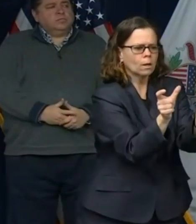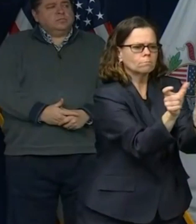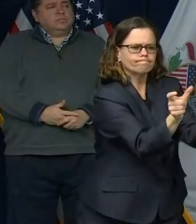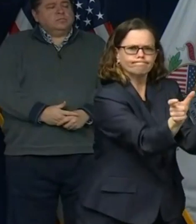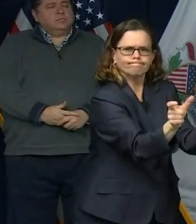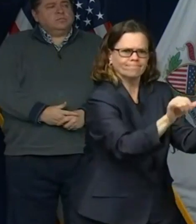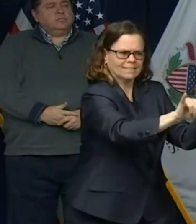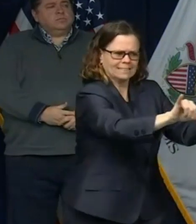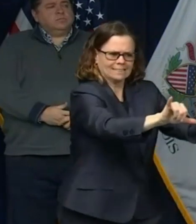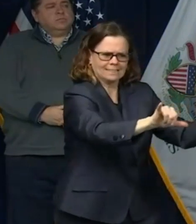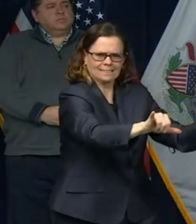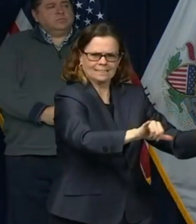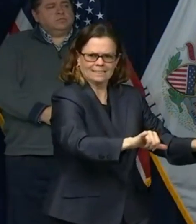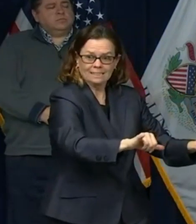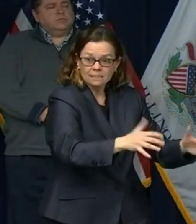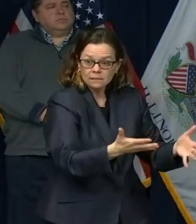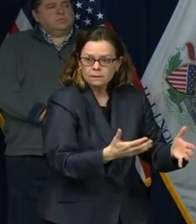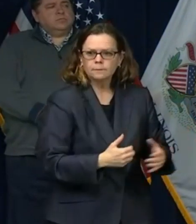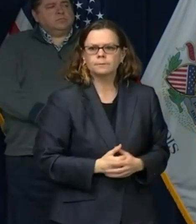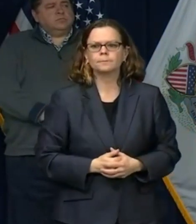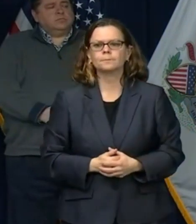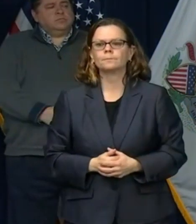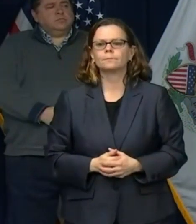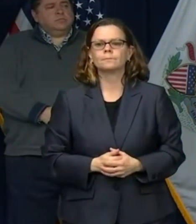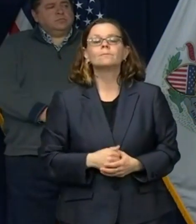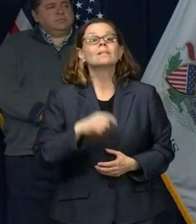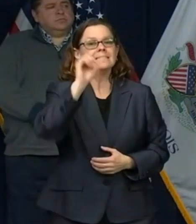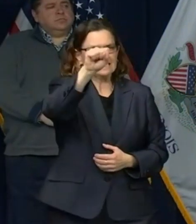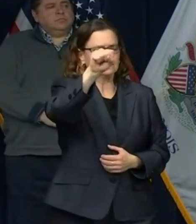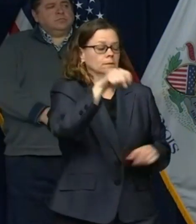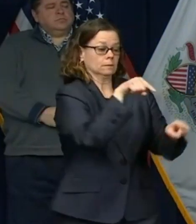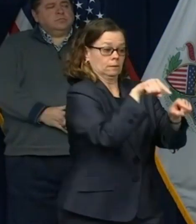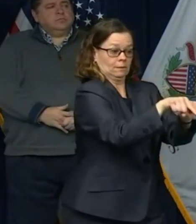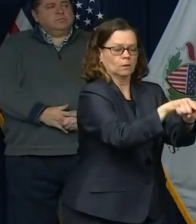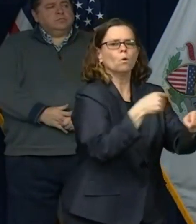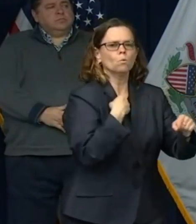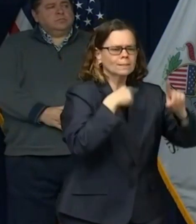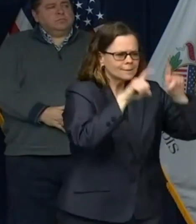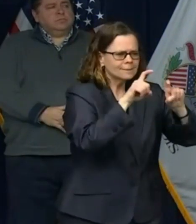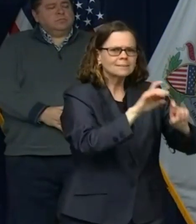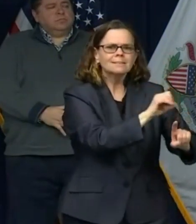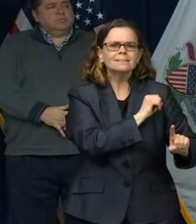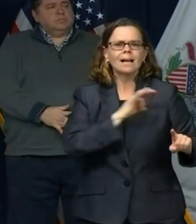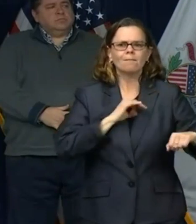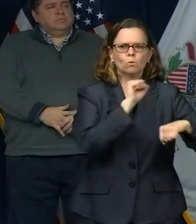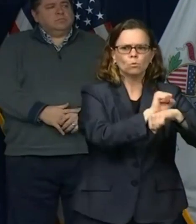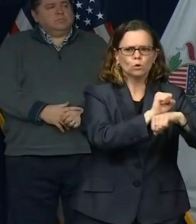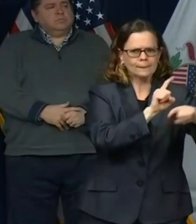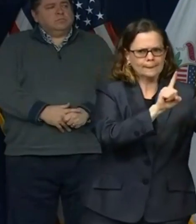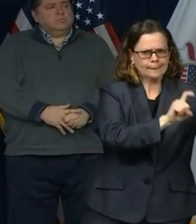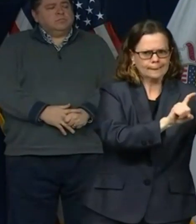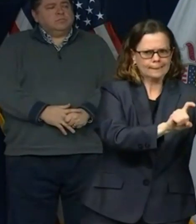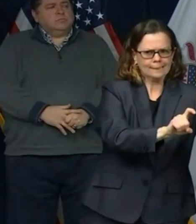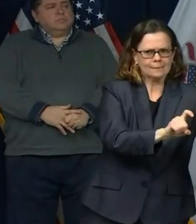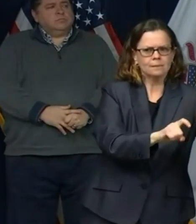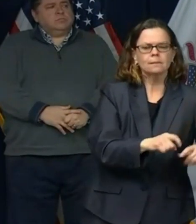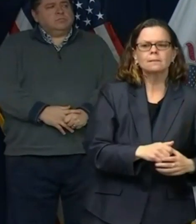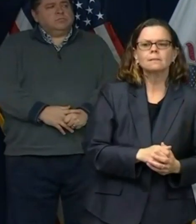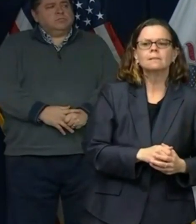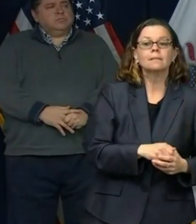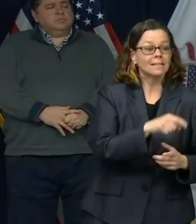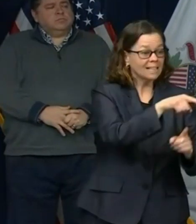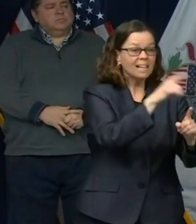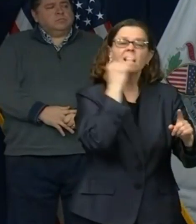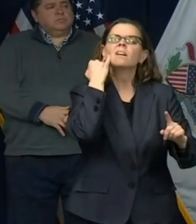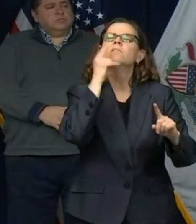all staff. The staff that are ill have already been screened and should not even be in the facility. But there are staff who,